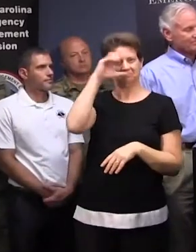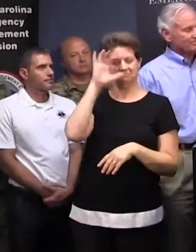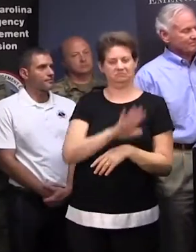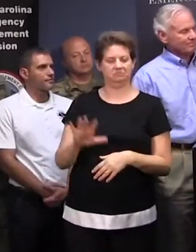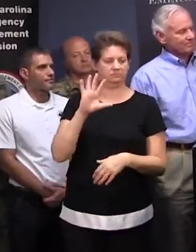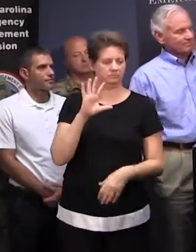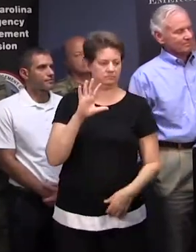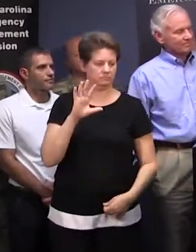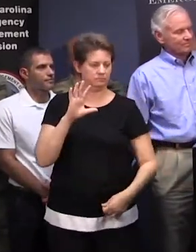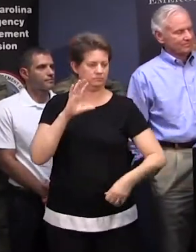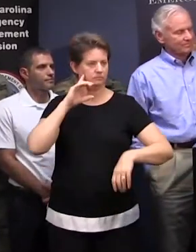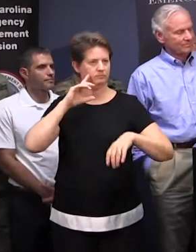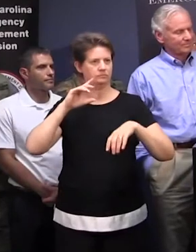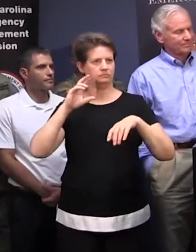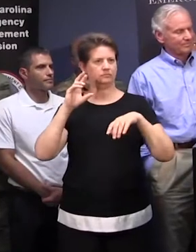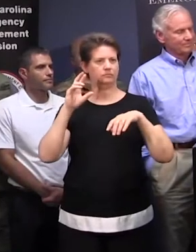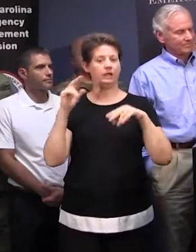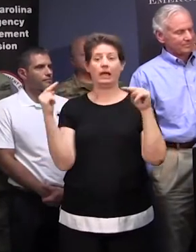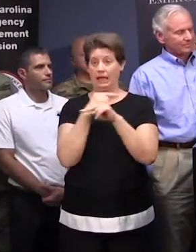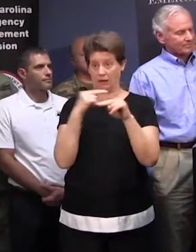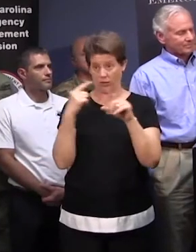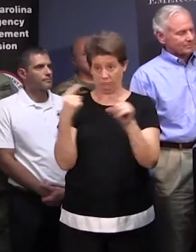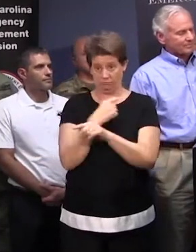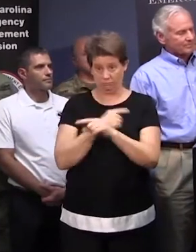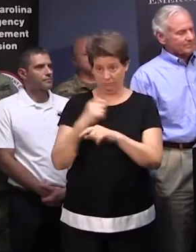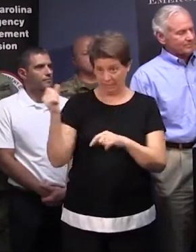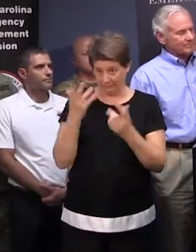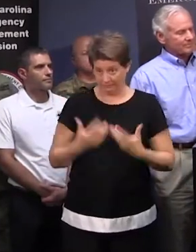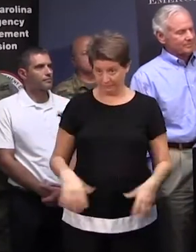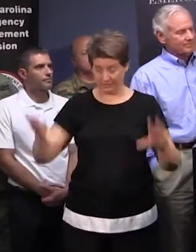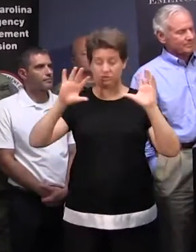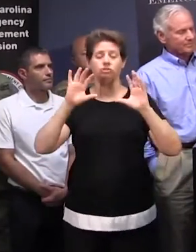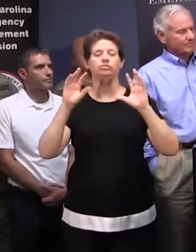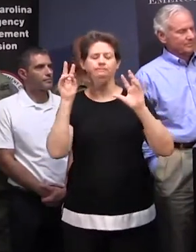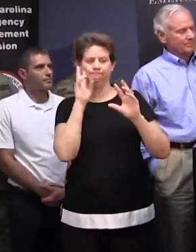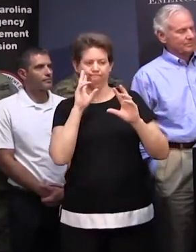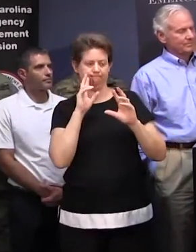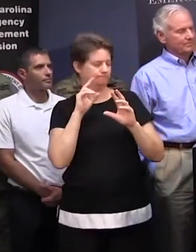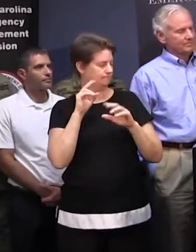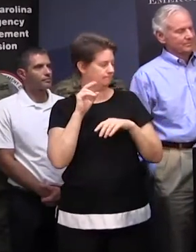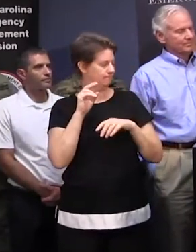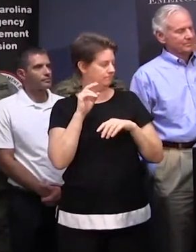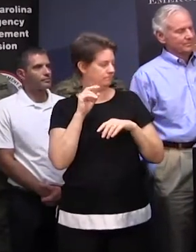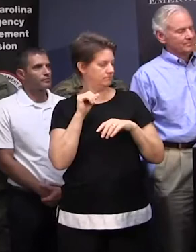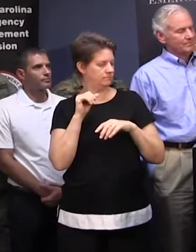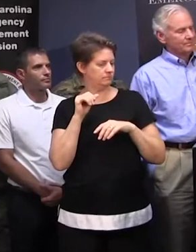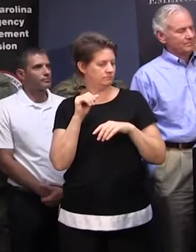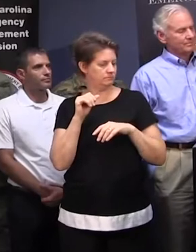once the reversal was taken off of I-26, looking at all